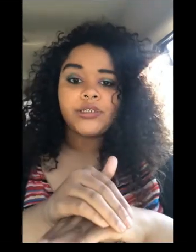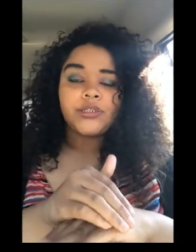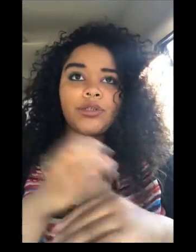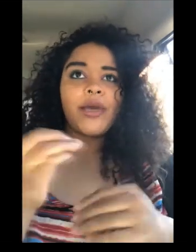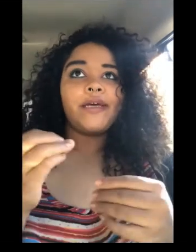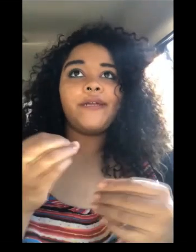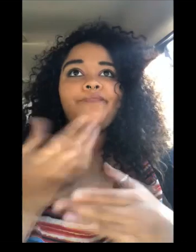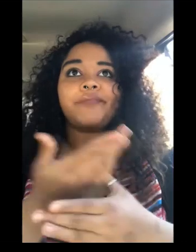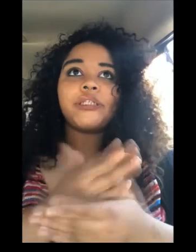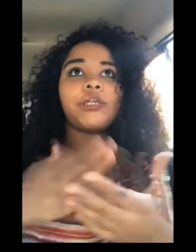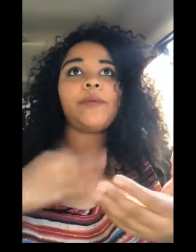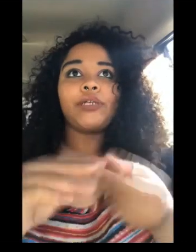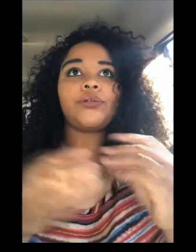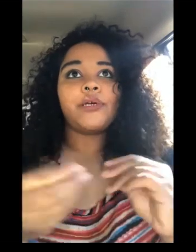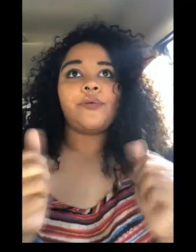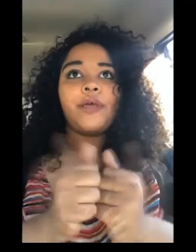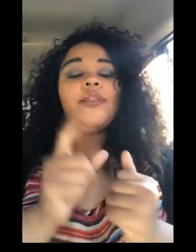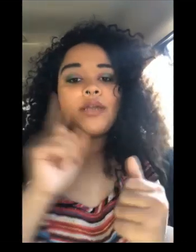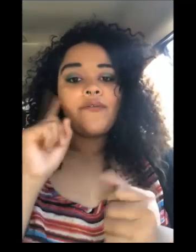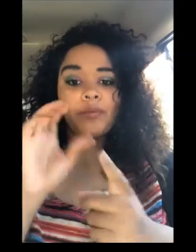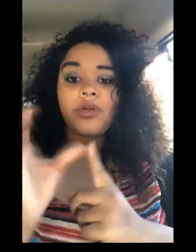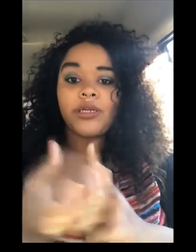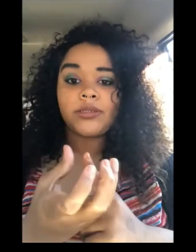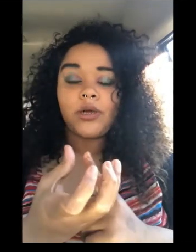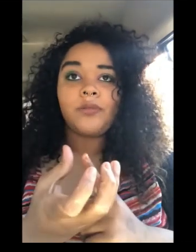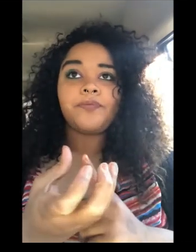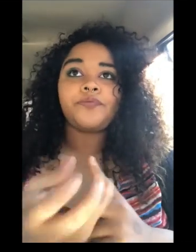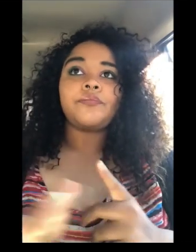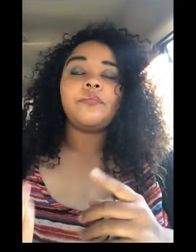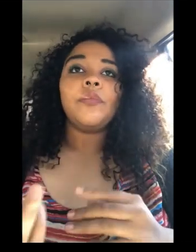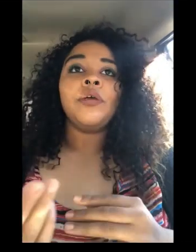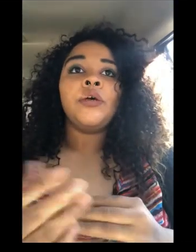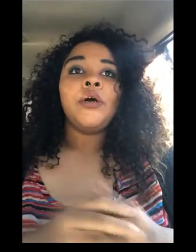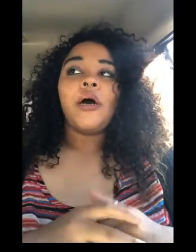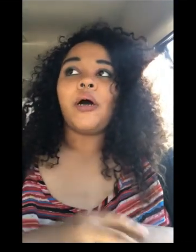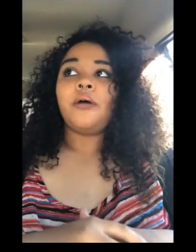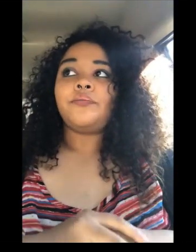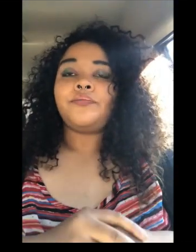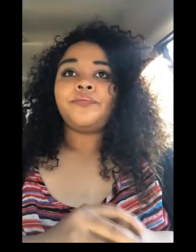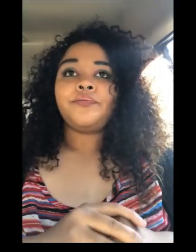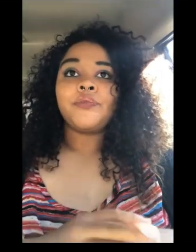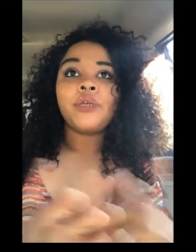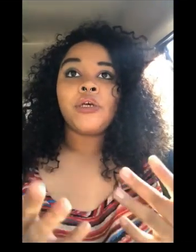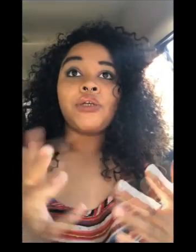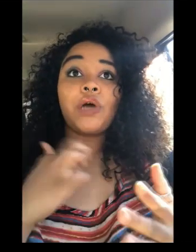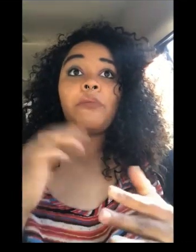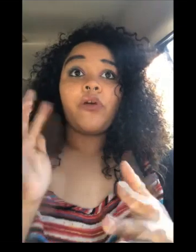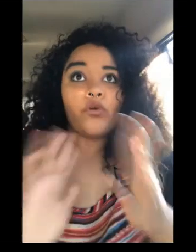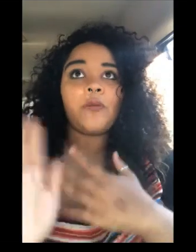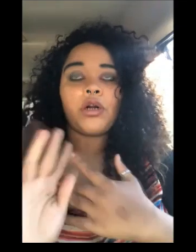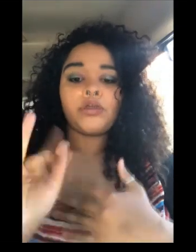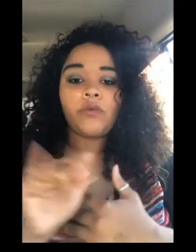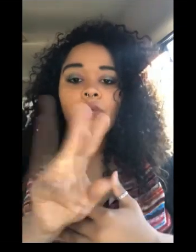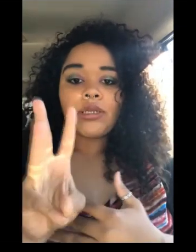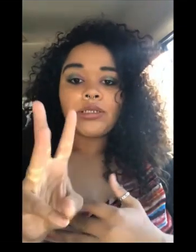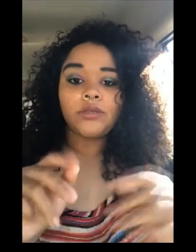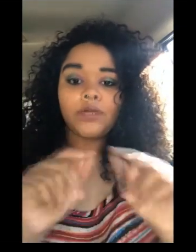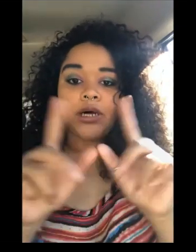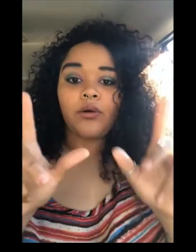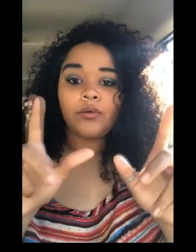so i could share my story with the deaf community as well um so i'm a former jehovah witness as you can tell